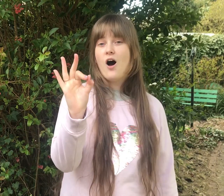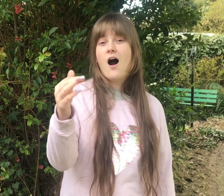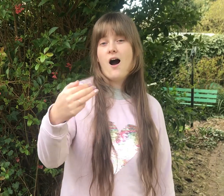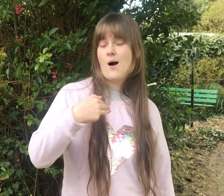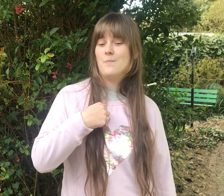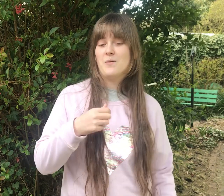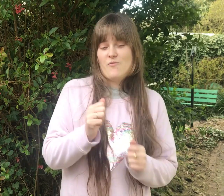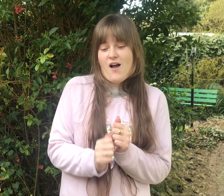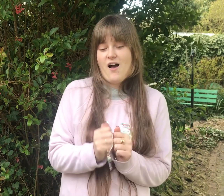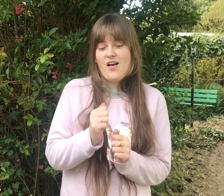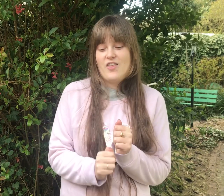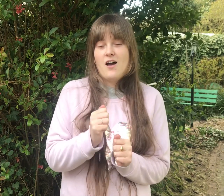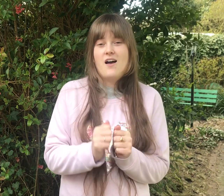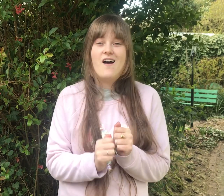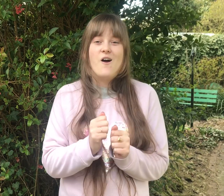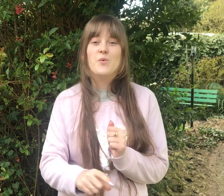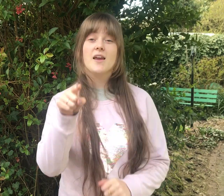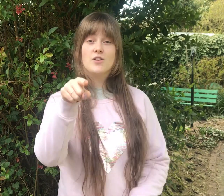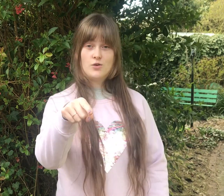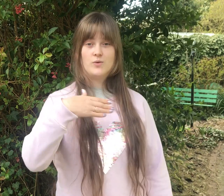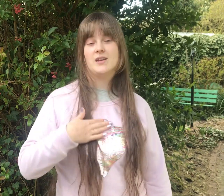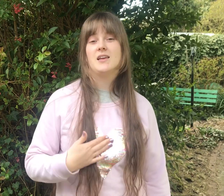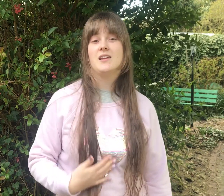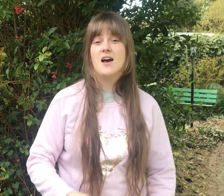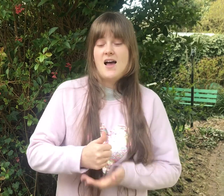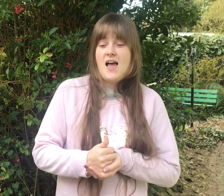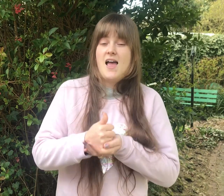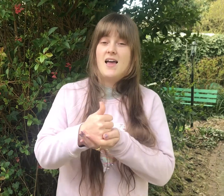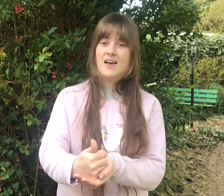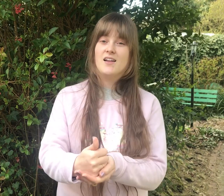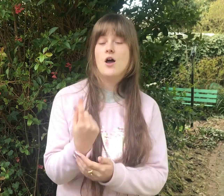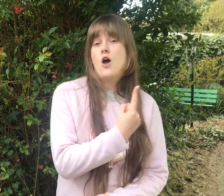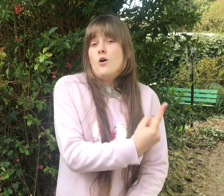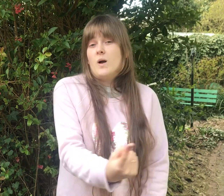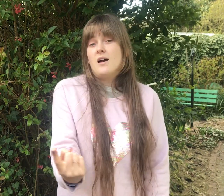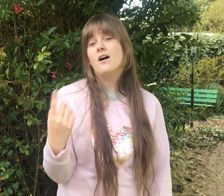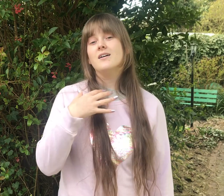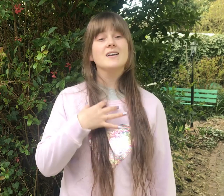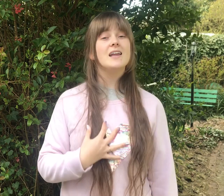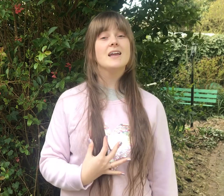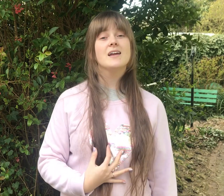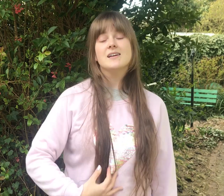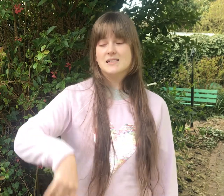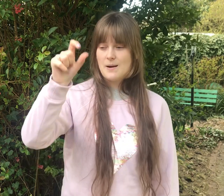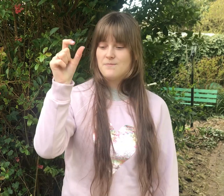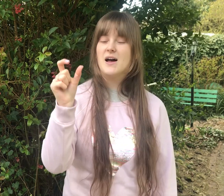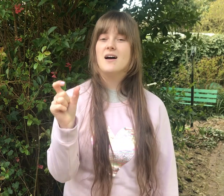on me Brother When you Need a Hand We all Need Somebody